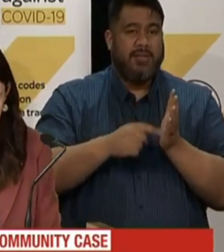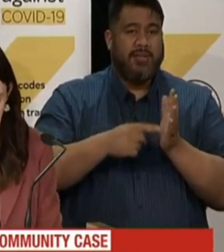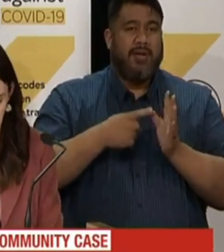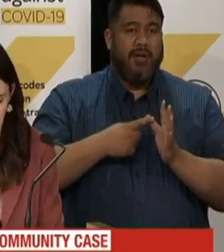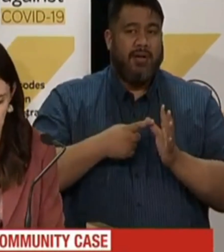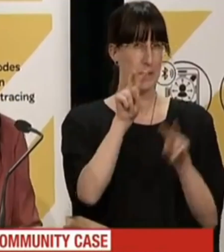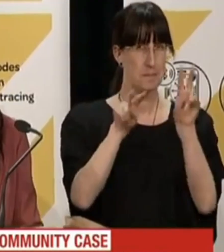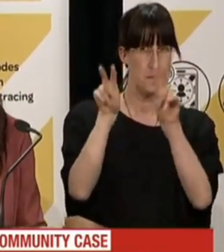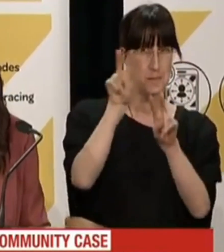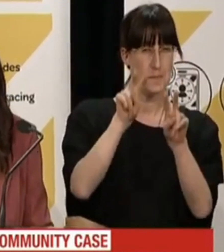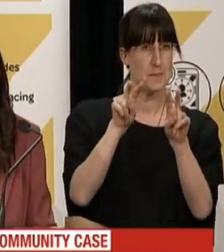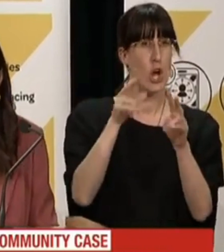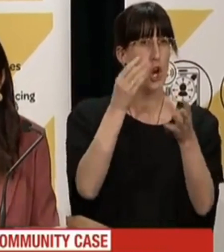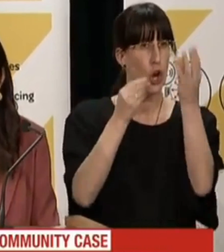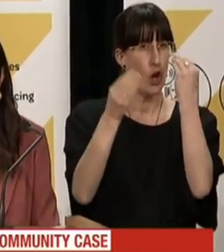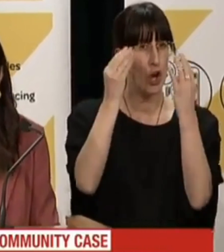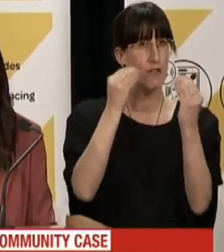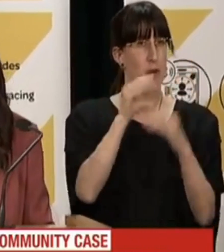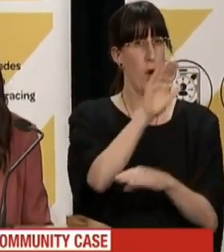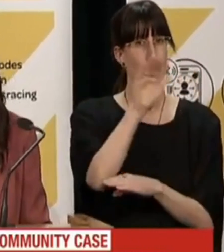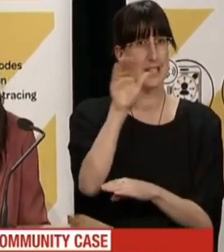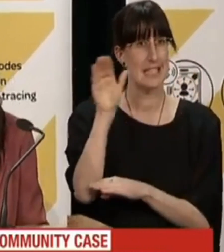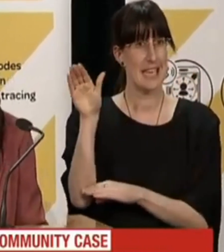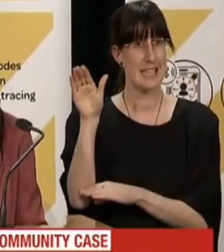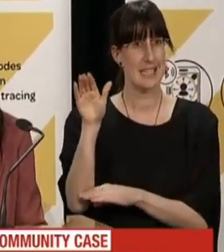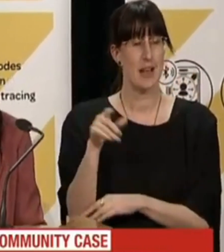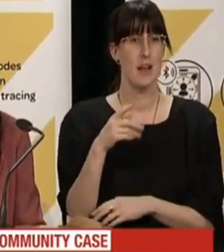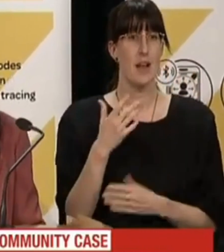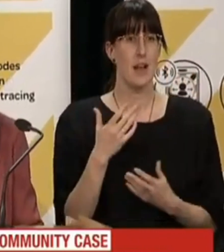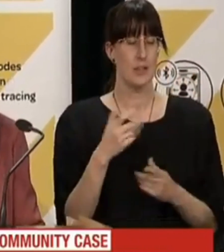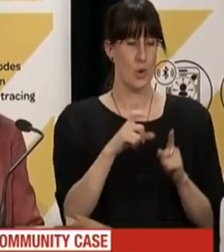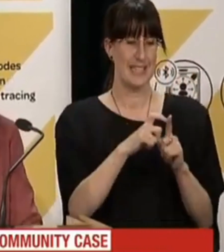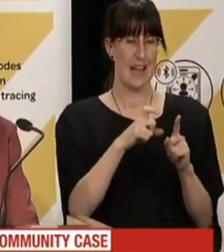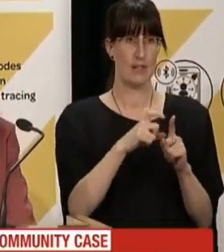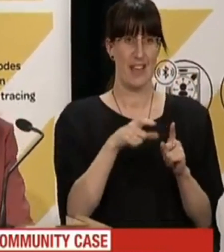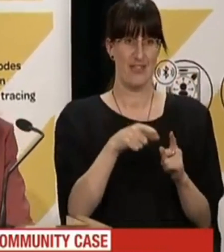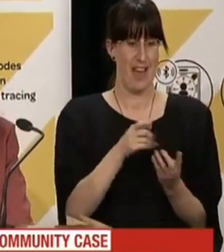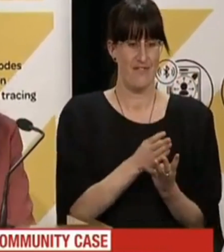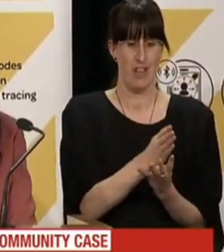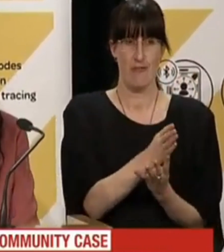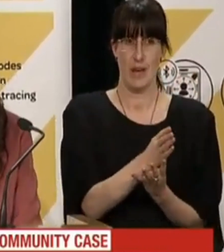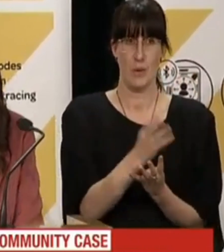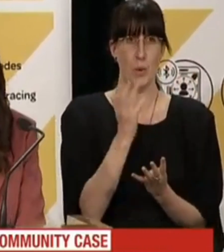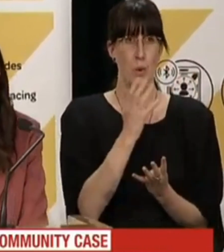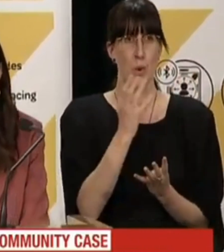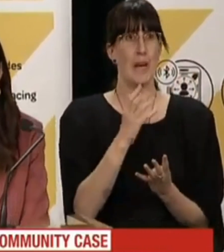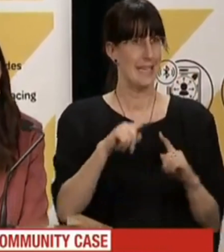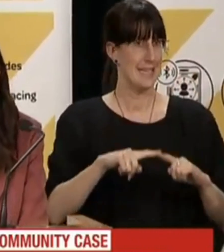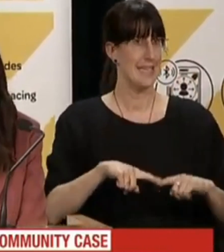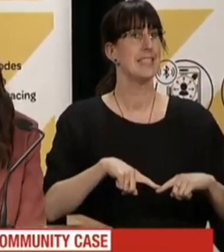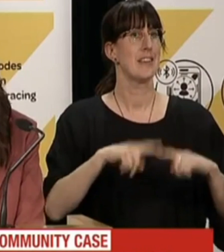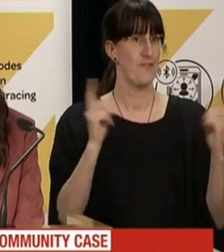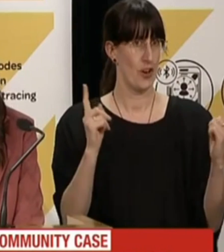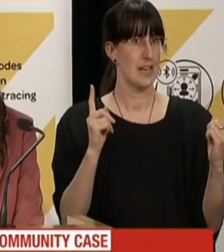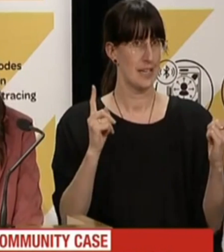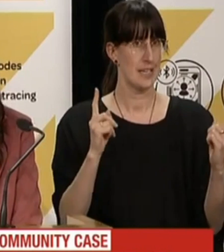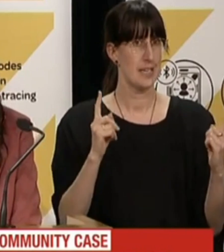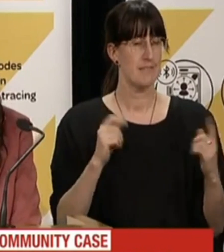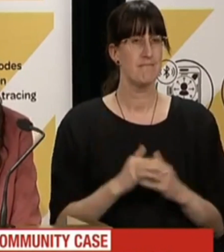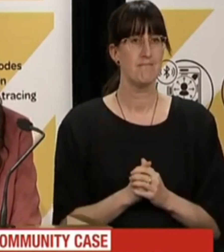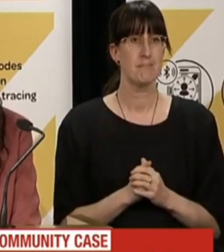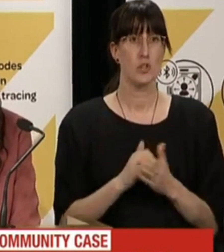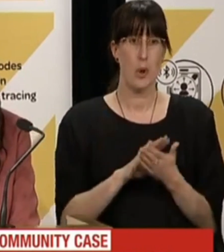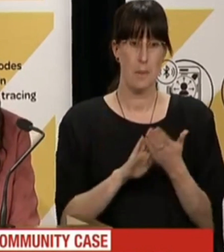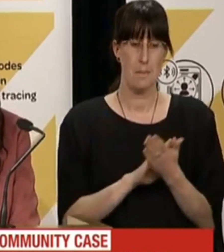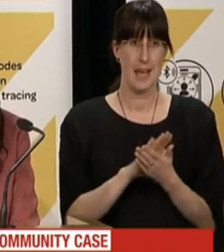afternoon. Delta has been called a game changer and it is. It means we need to again go hard and early